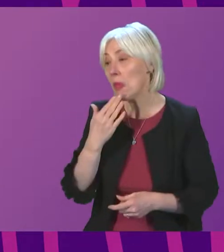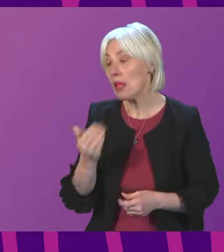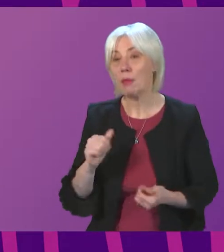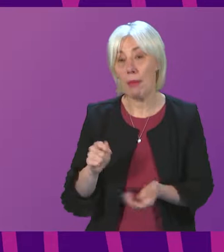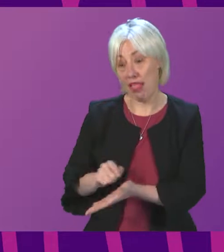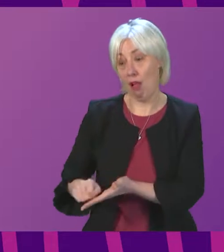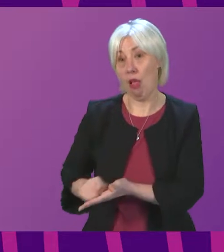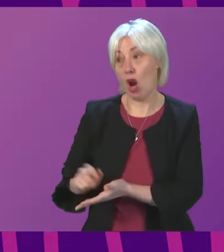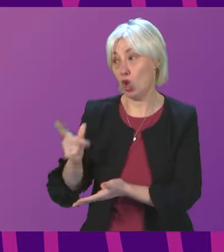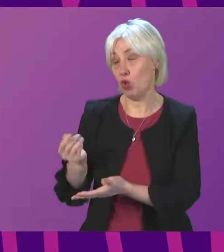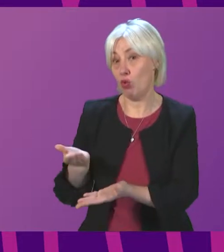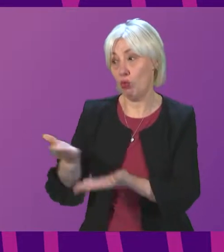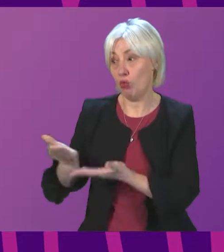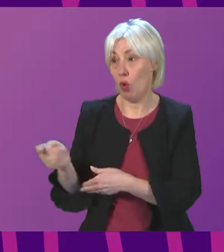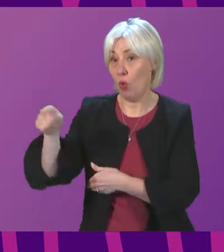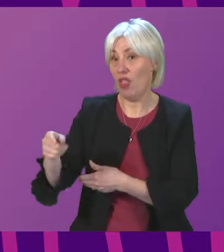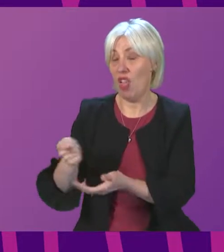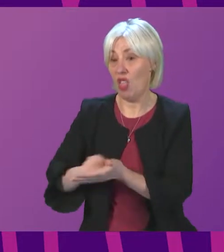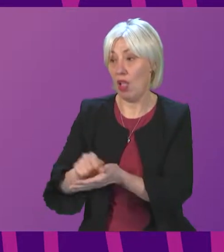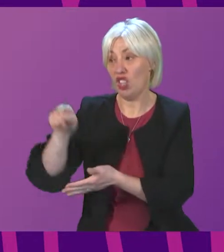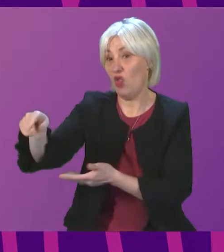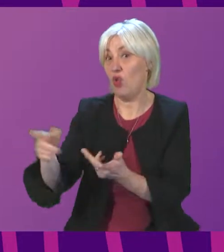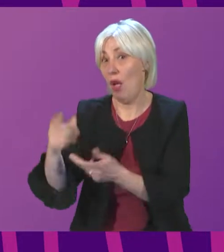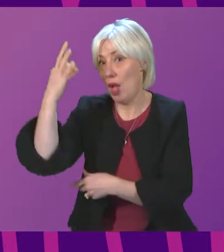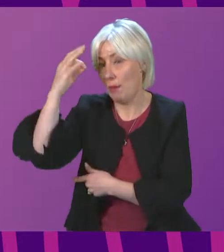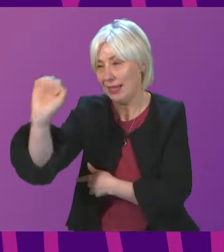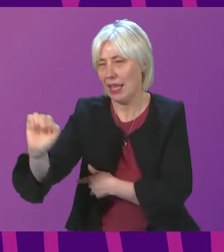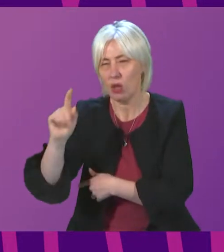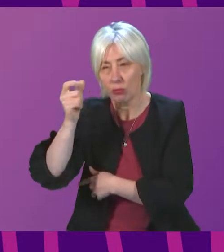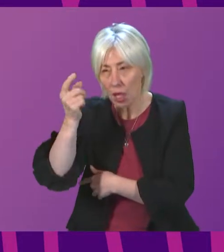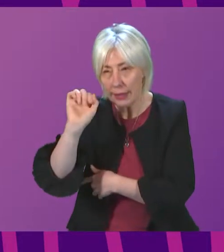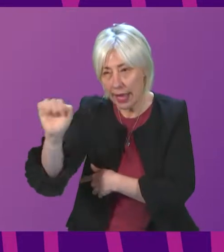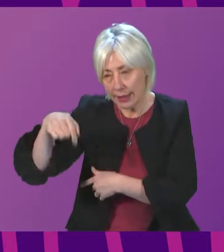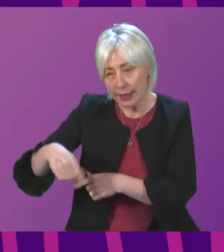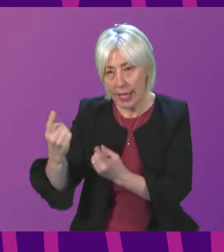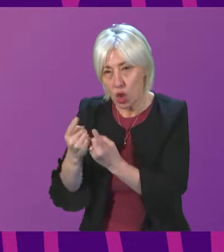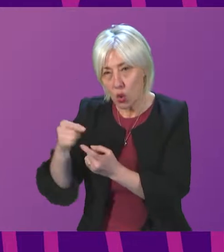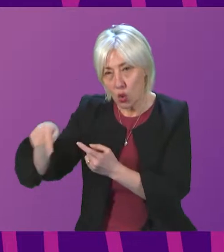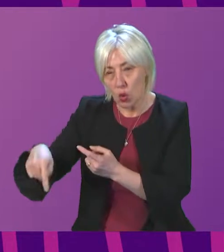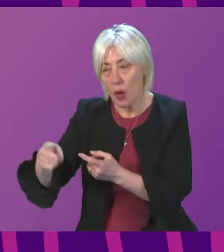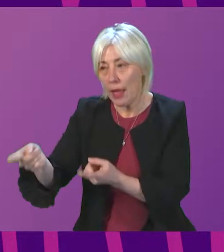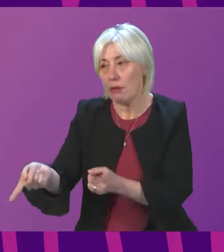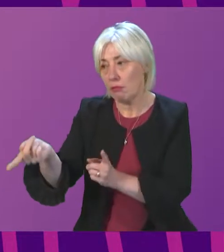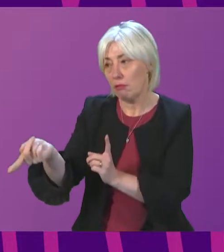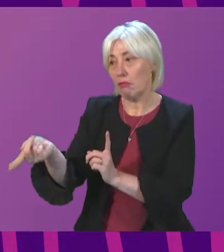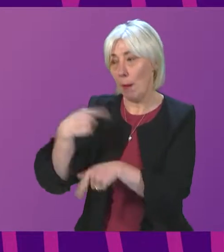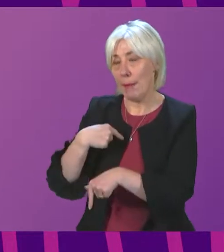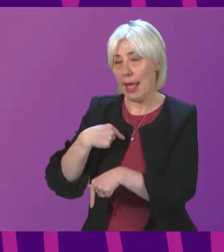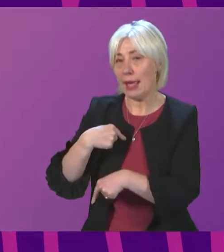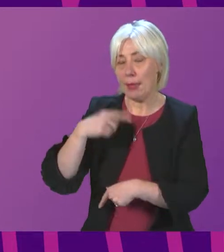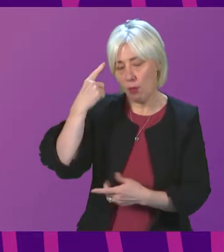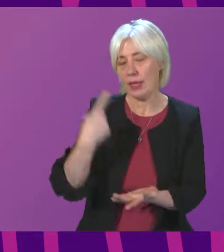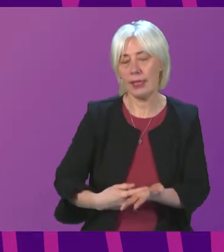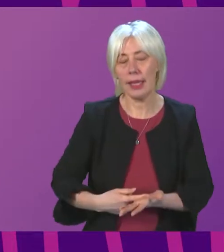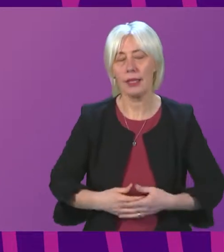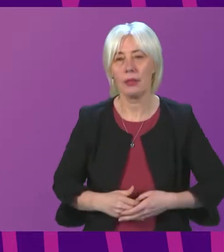the clerks liaise with the clerks of that committee, just to see what understanding they have of this issue and maybe then come back to us and then we can decide